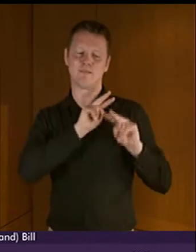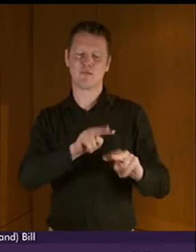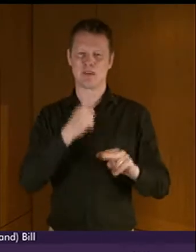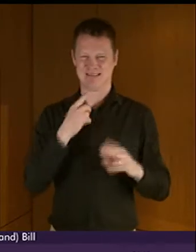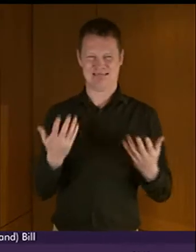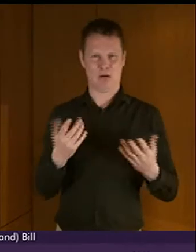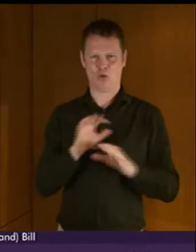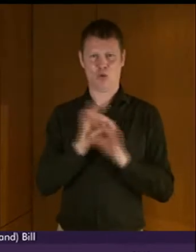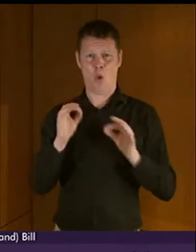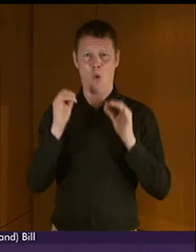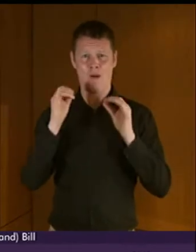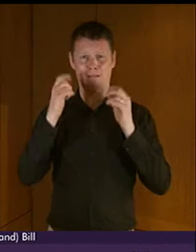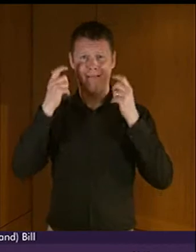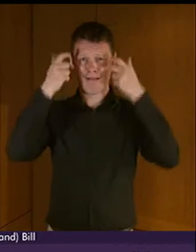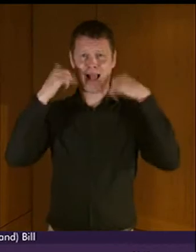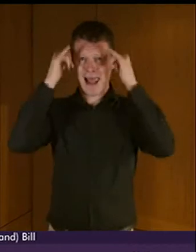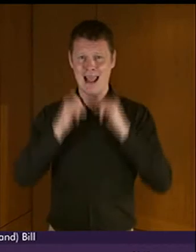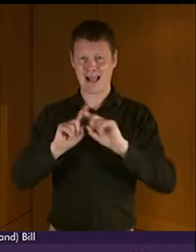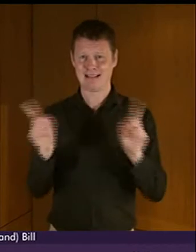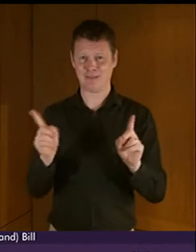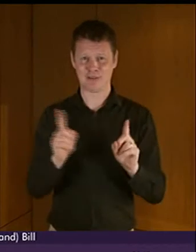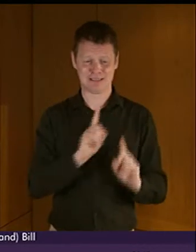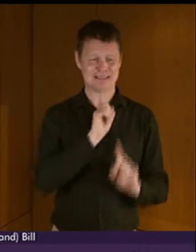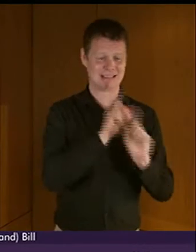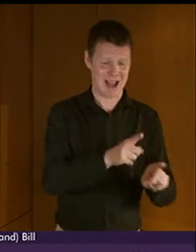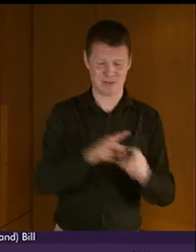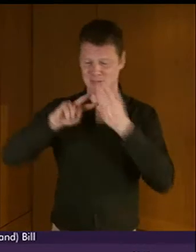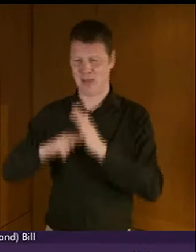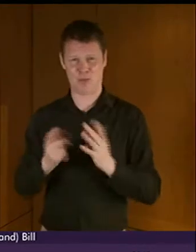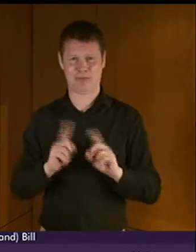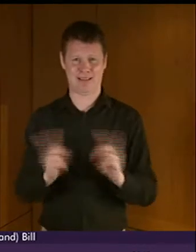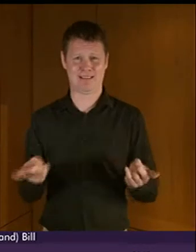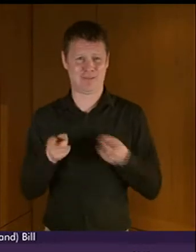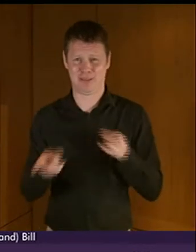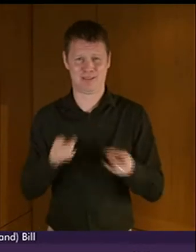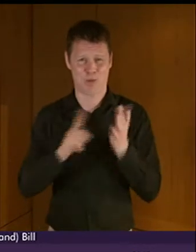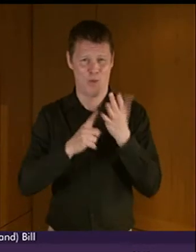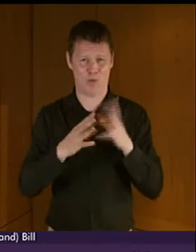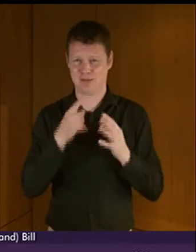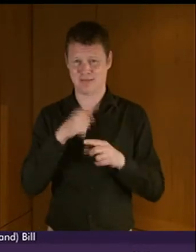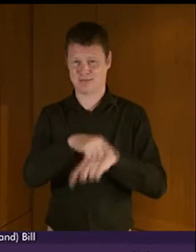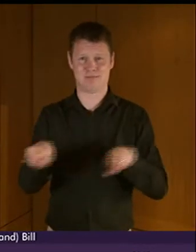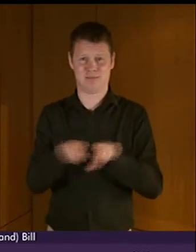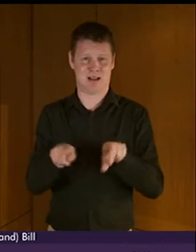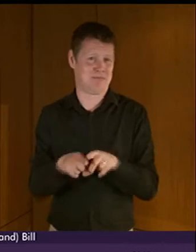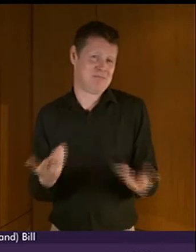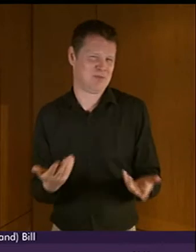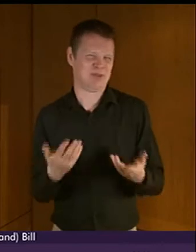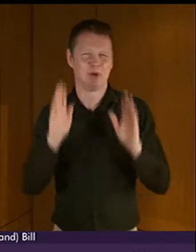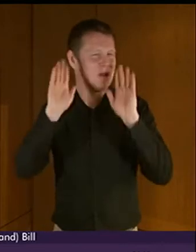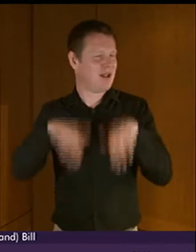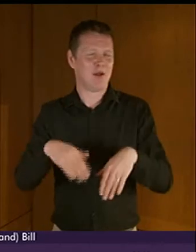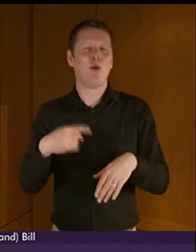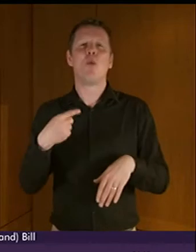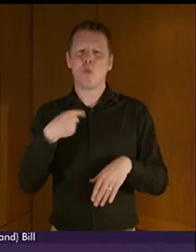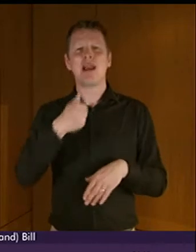difference between a statement and a plan, and we will instead focus our efforts on using guidance